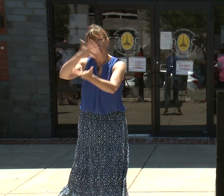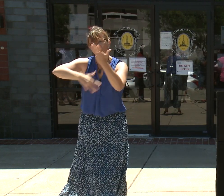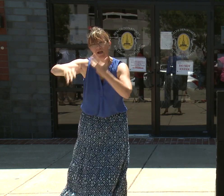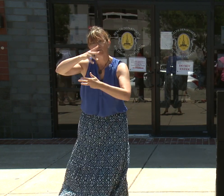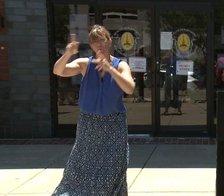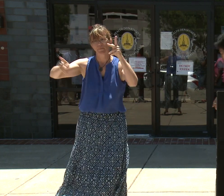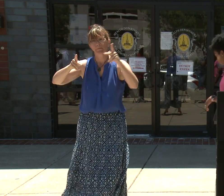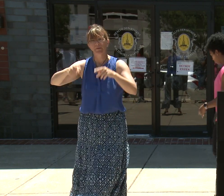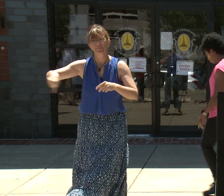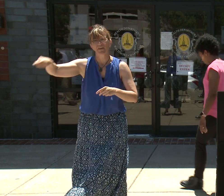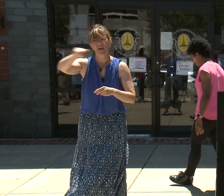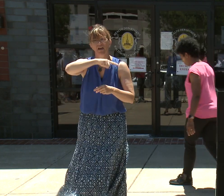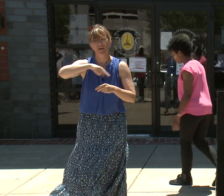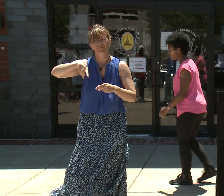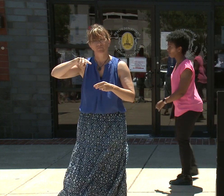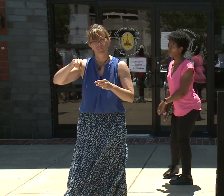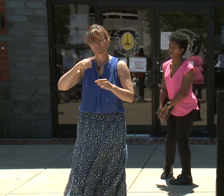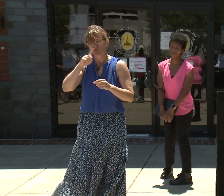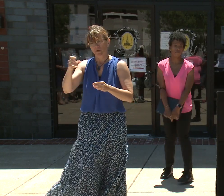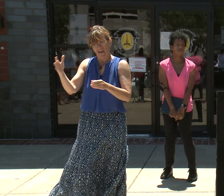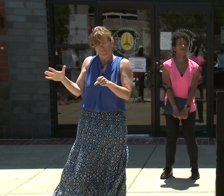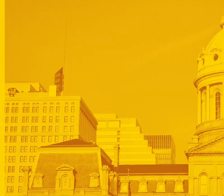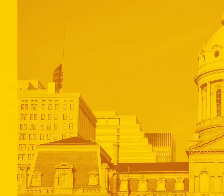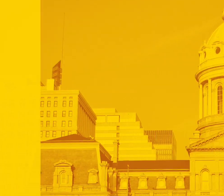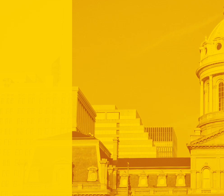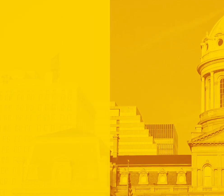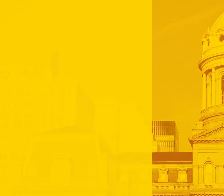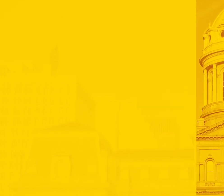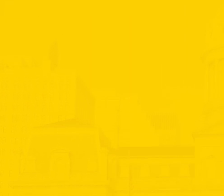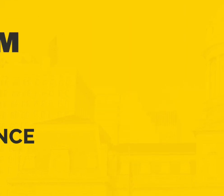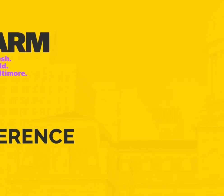decision. Thank you both. Thank you, everyone.